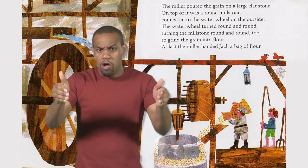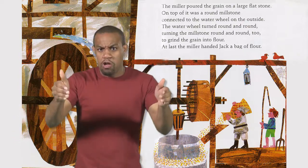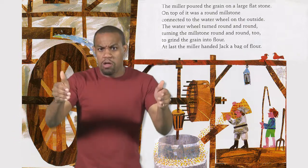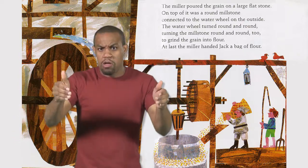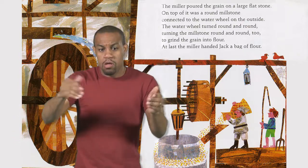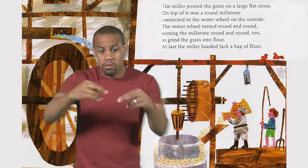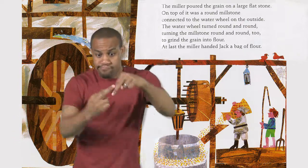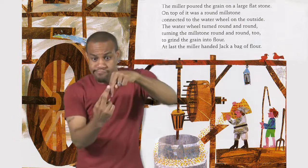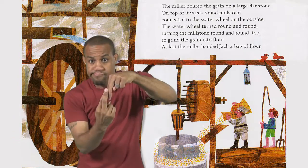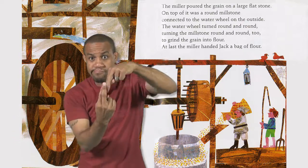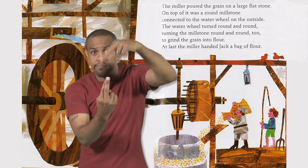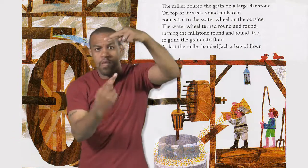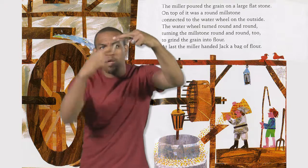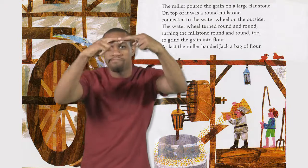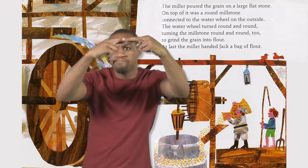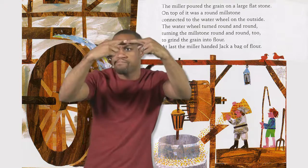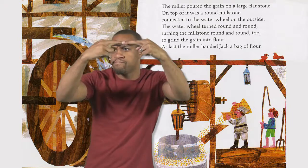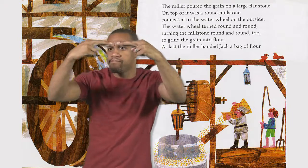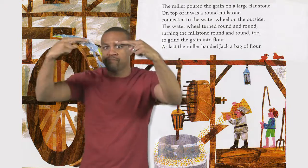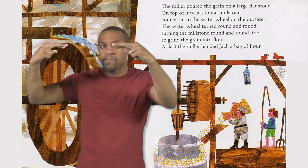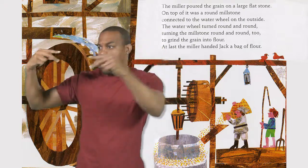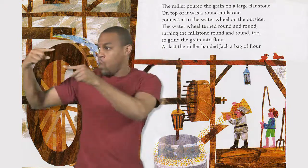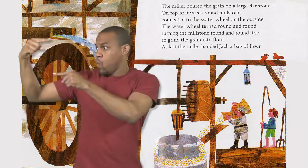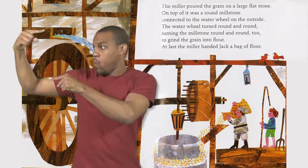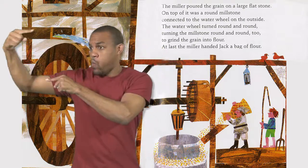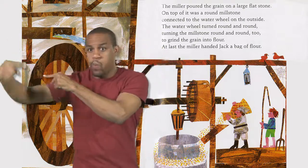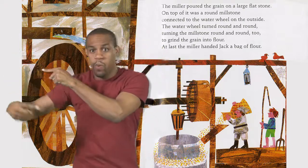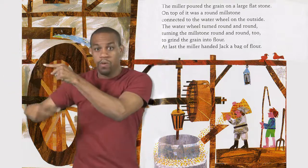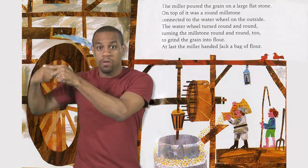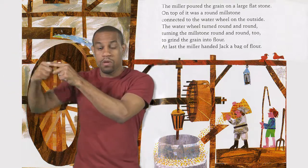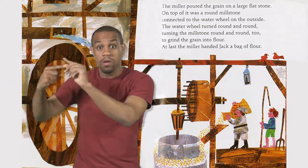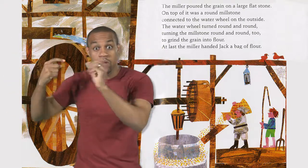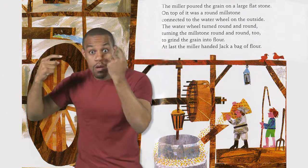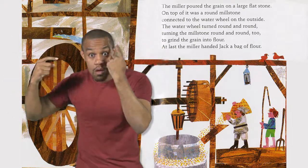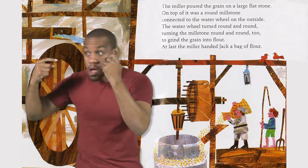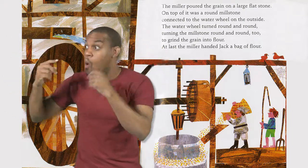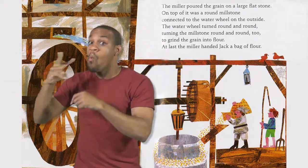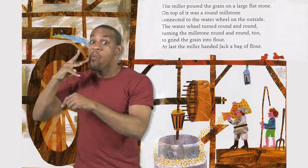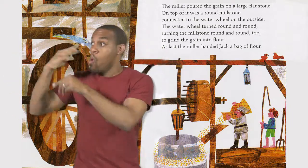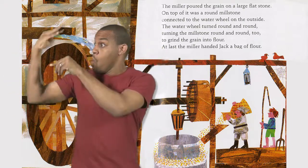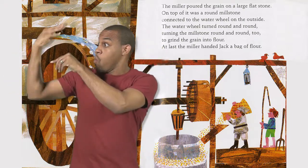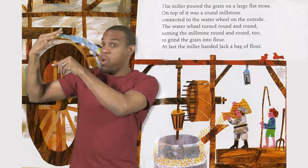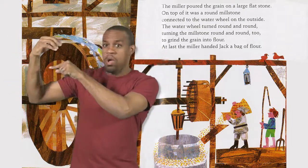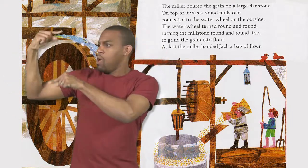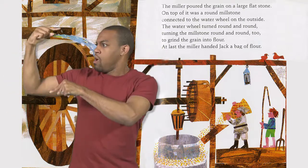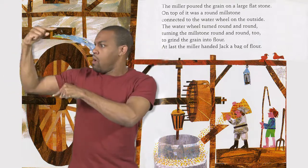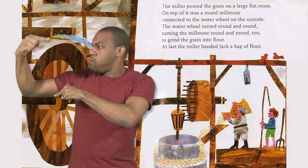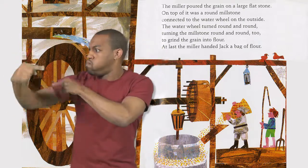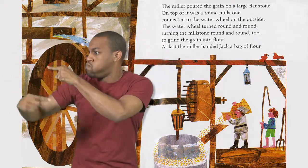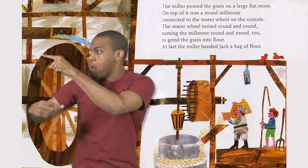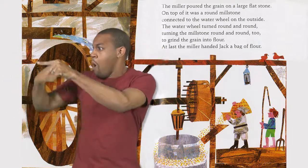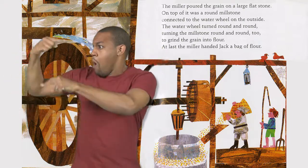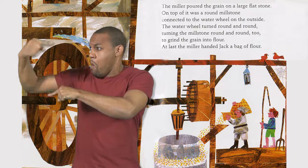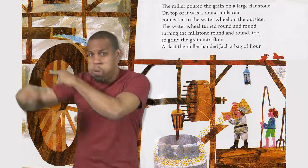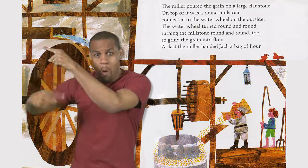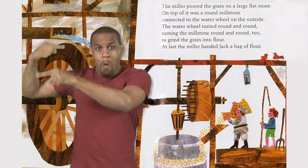The miller poured the grain on a large flat stone On top of it was a round millstone